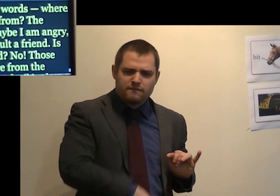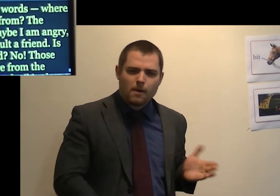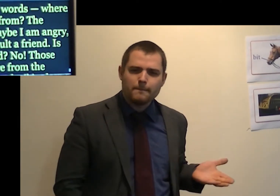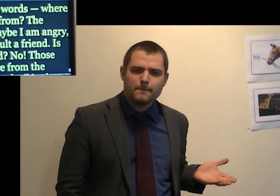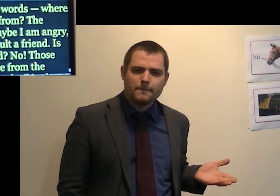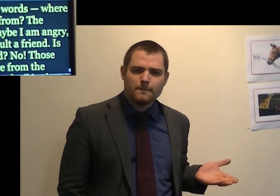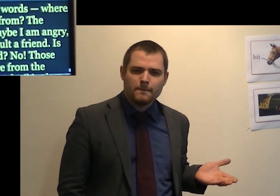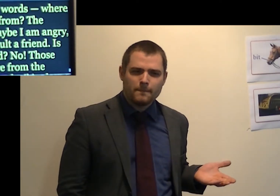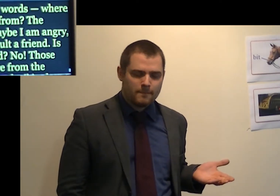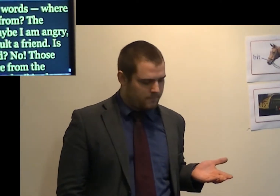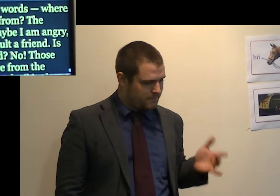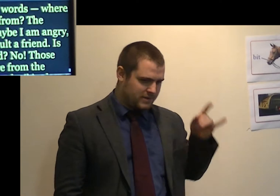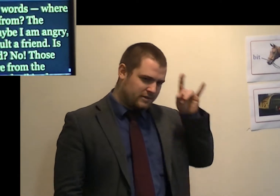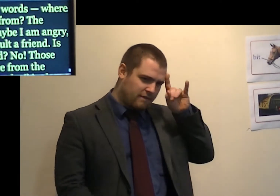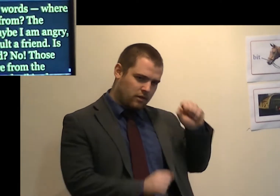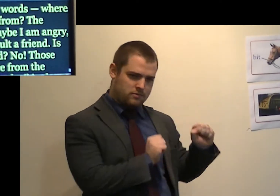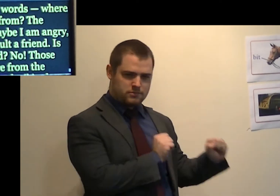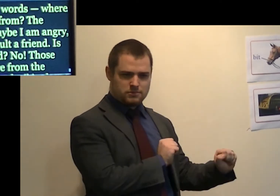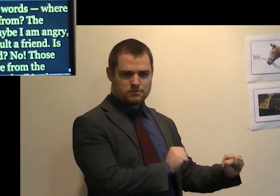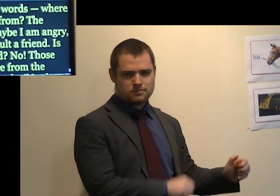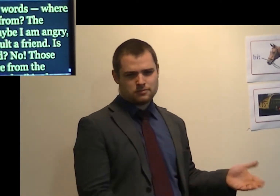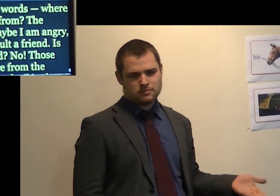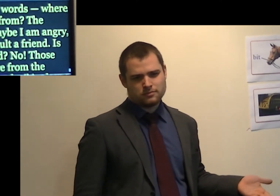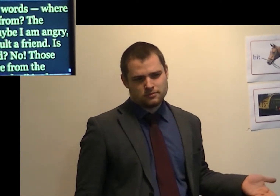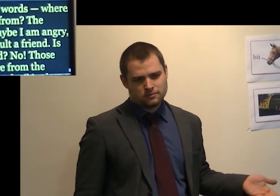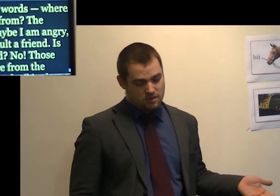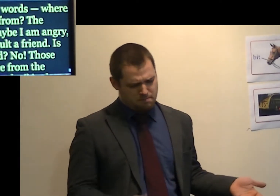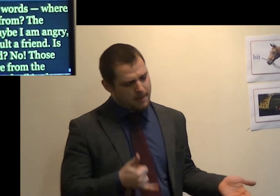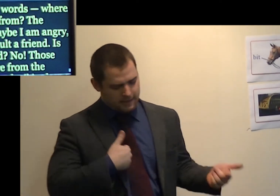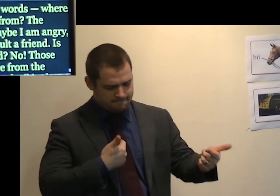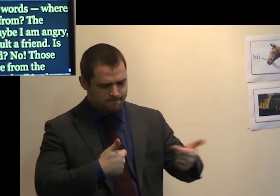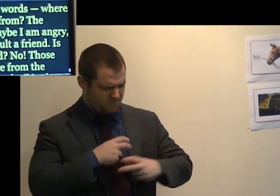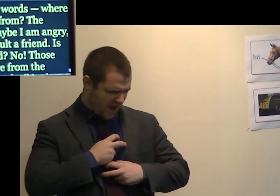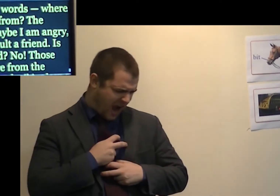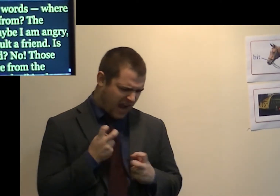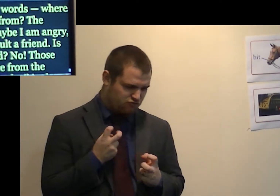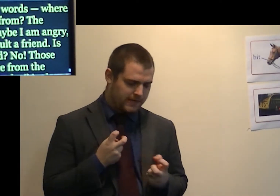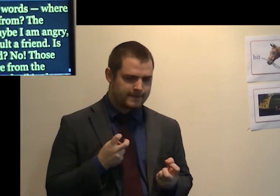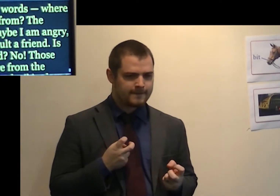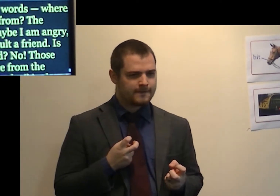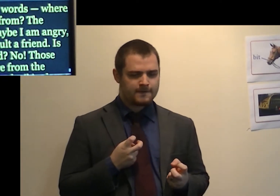The devil. Maybe I am angry and I insult a friend.